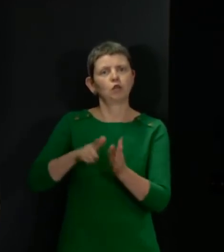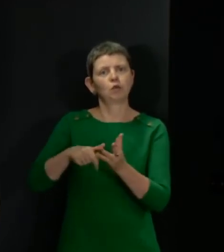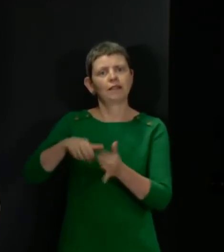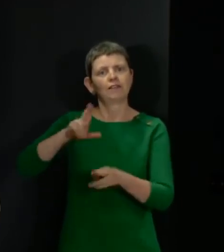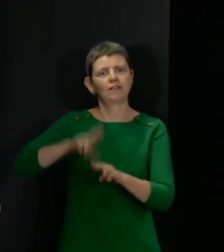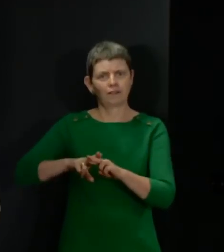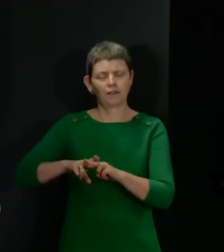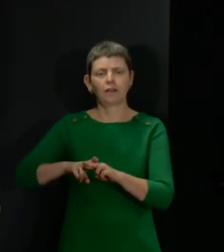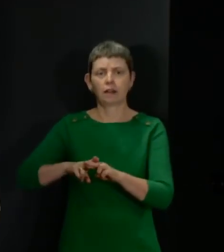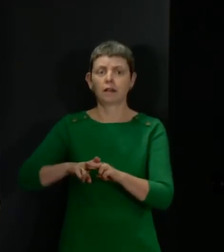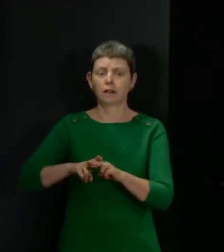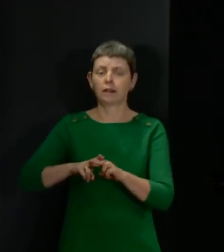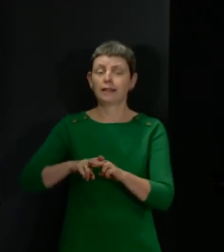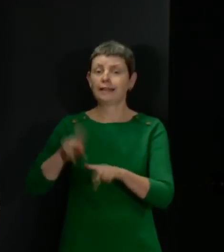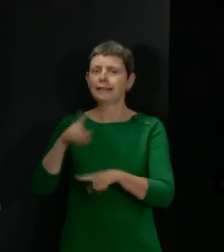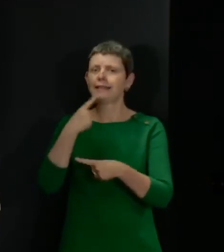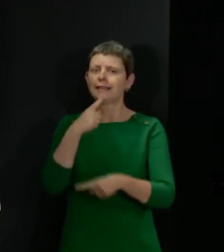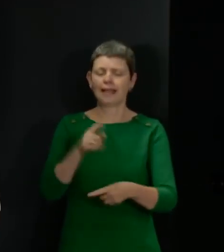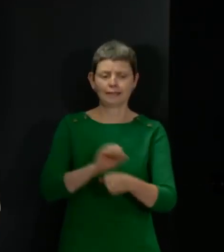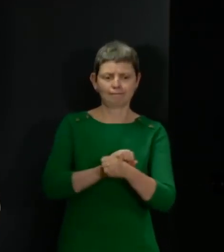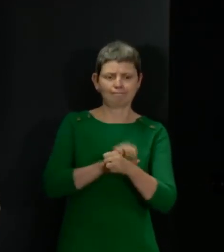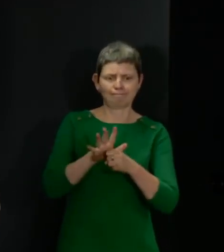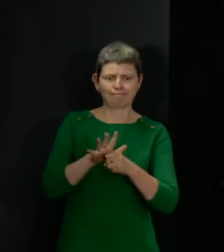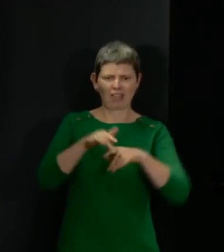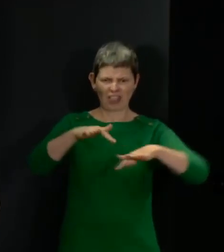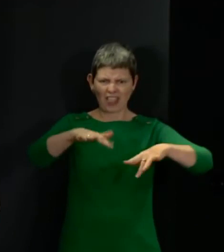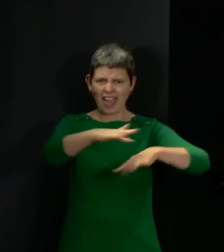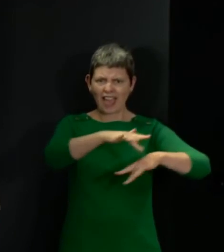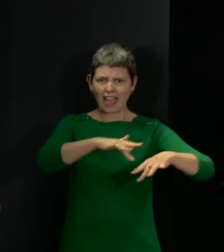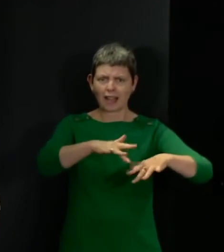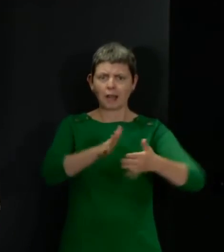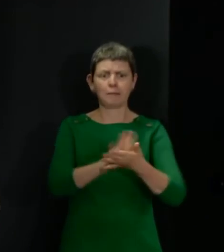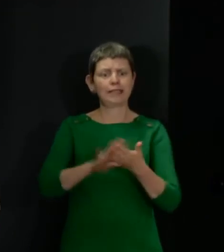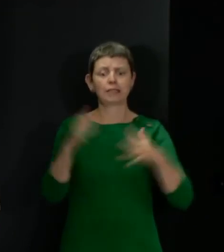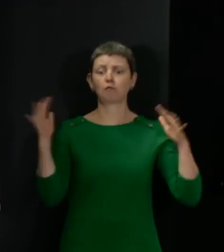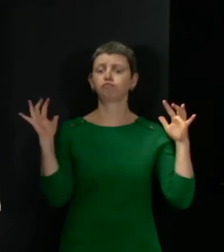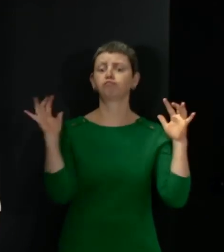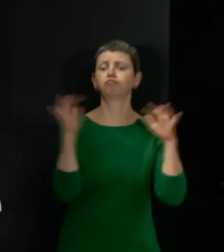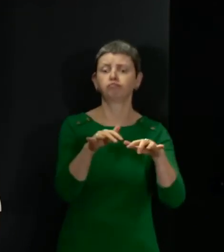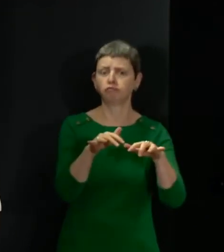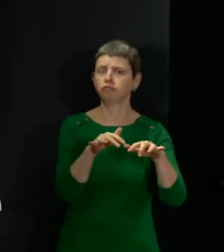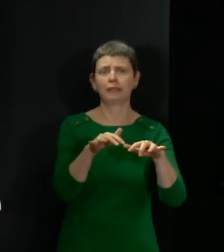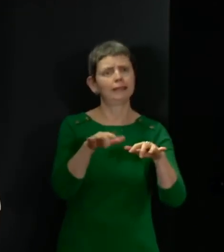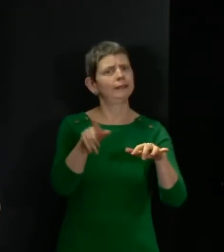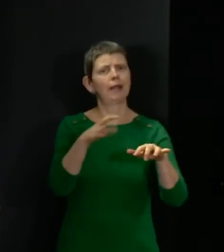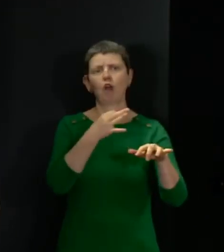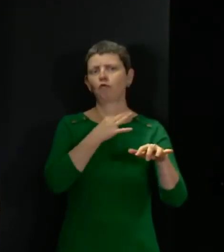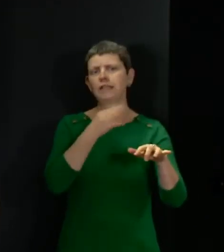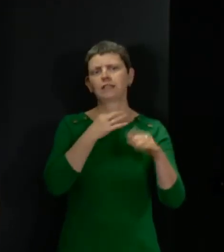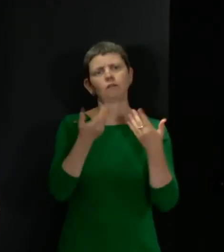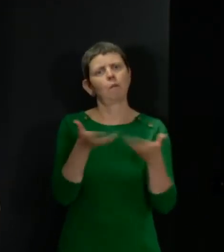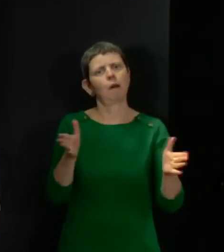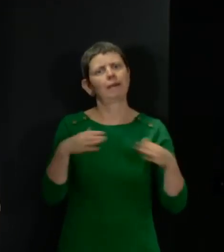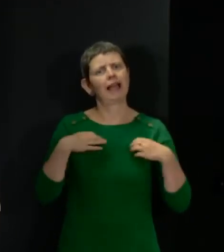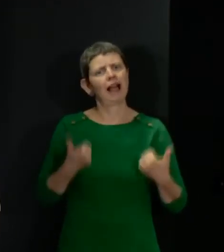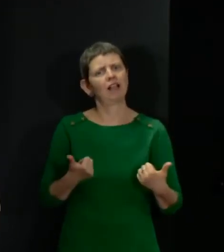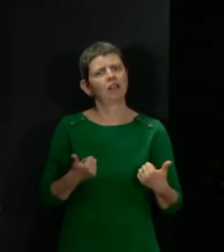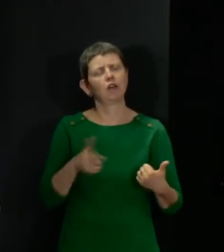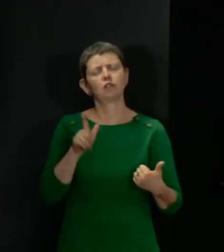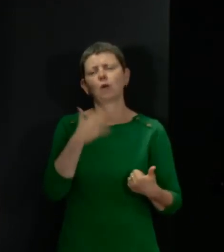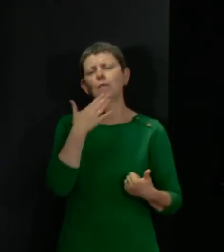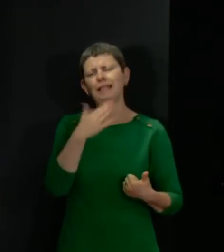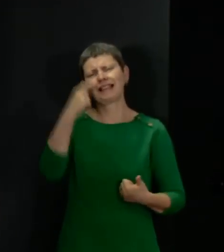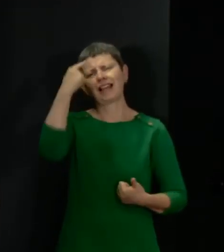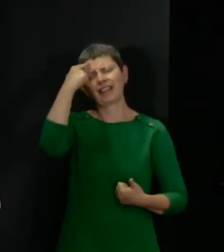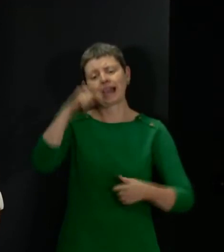us, people should not attend mass gatherings which pose a clear risk to public health. Please find a safe way